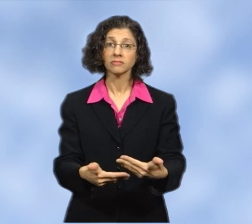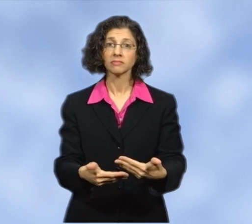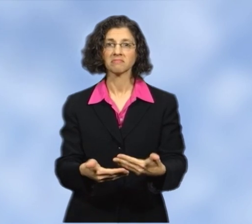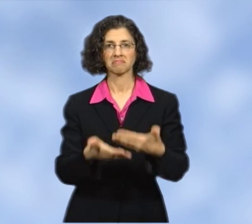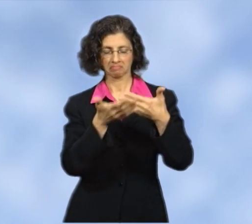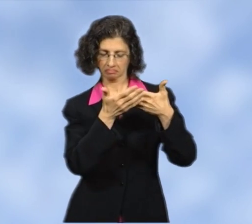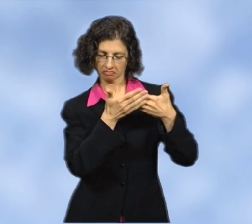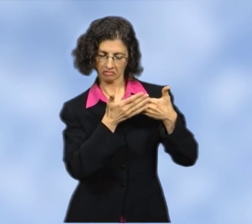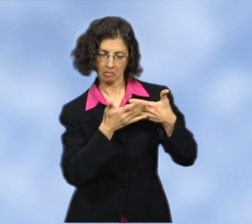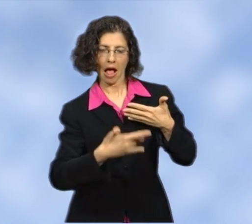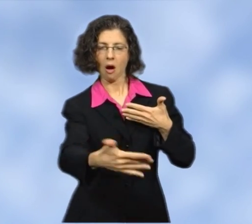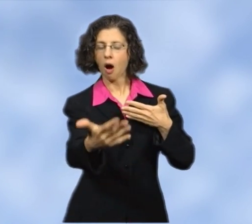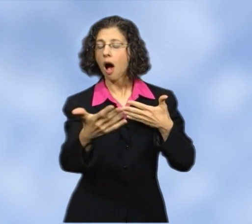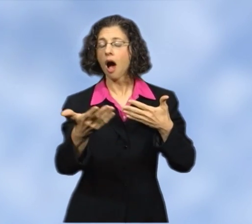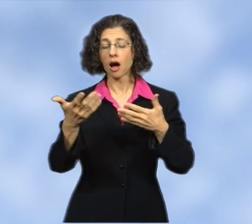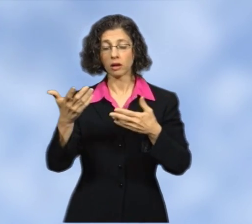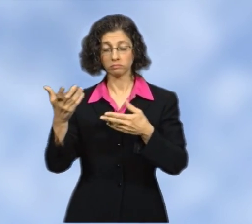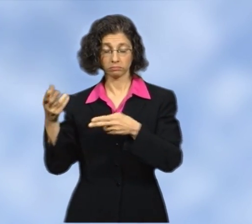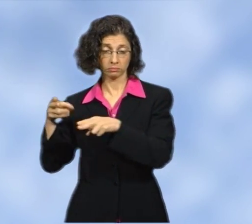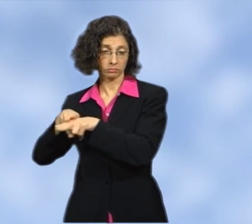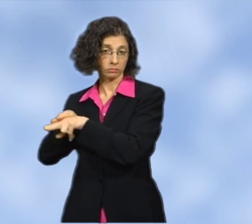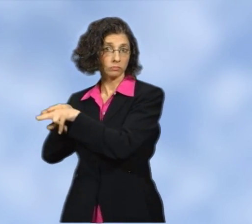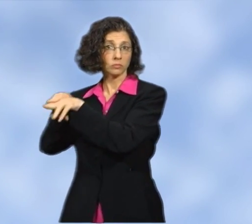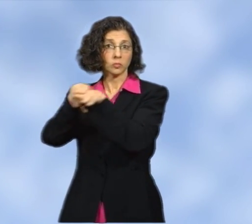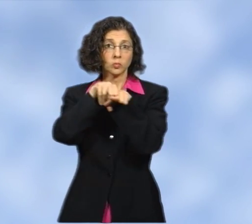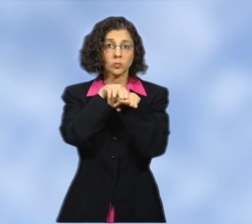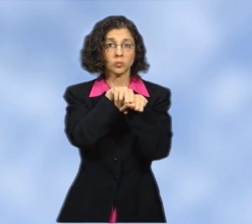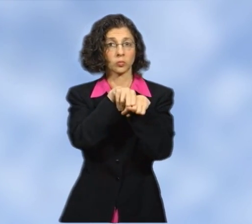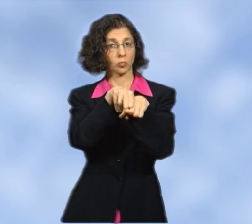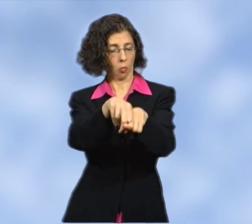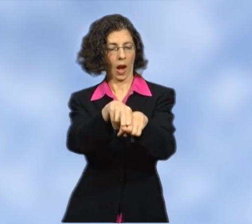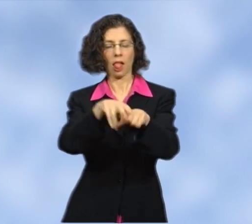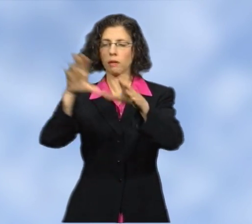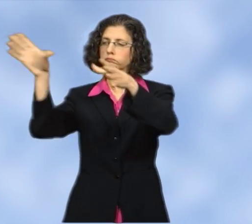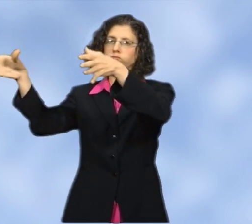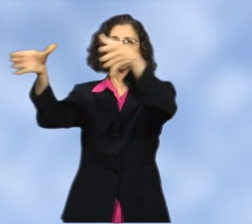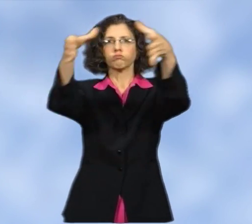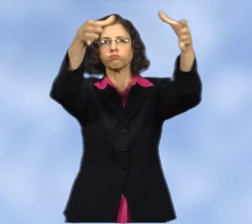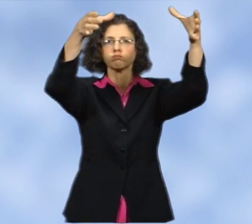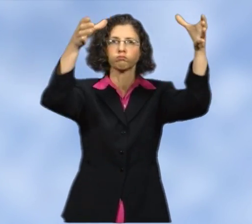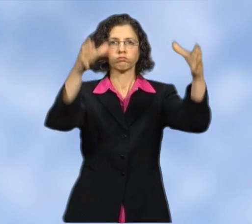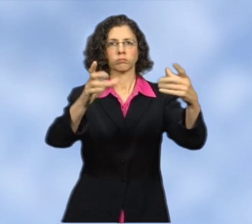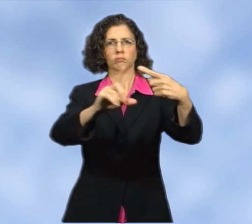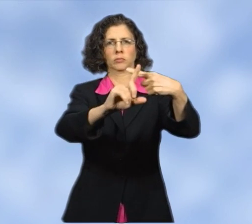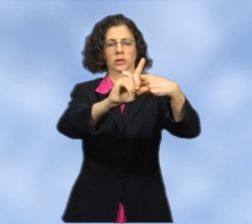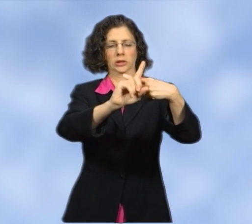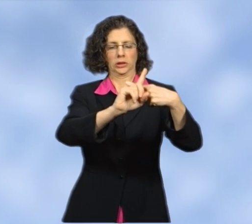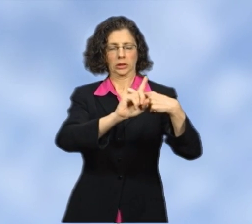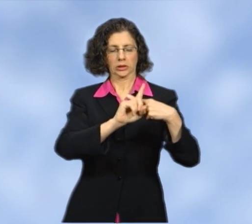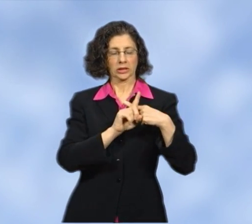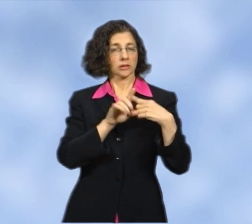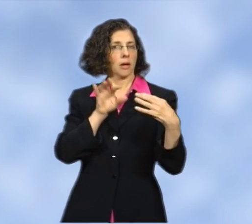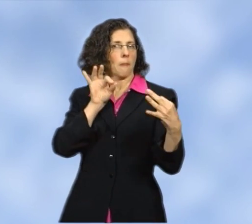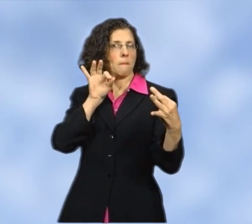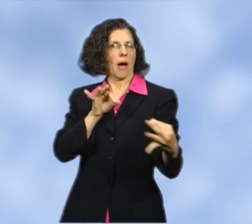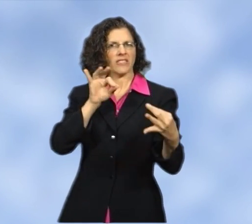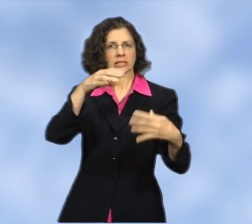same location for the remainder of the treatment. Every day, the patient will go to the doctor's office